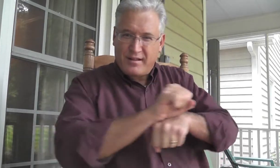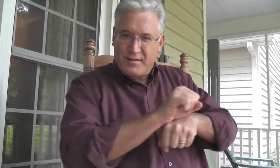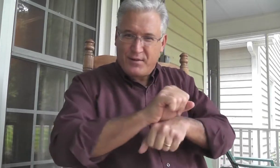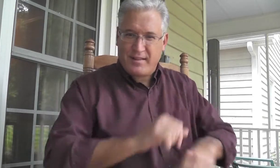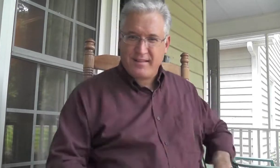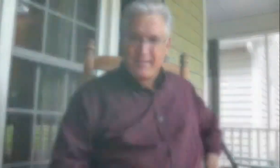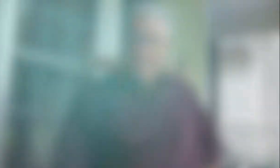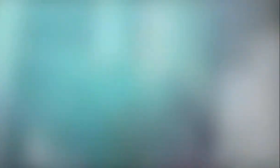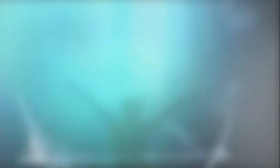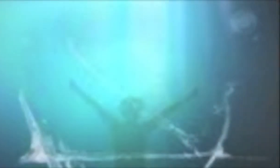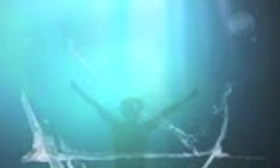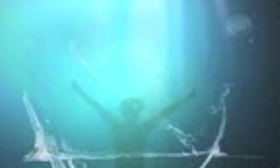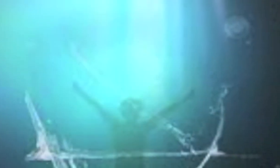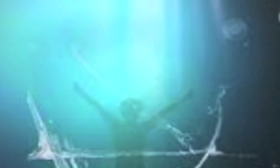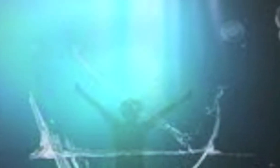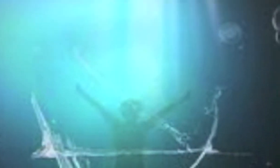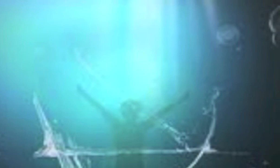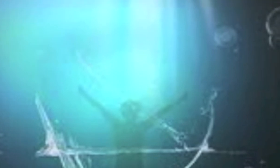sins. We are no longer slaves.